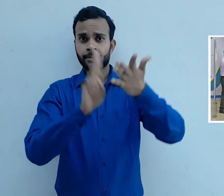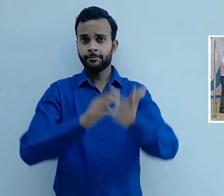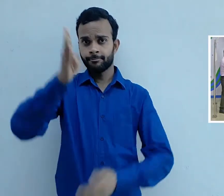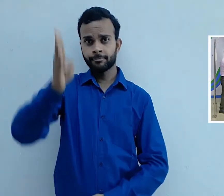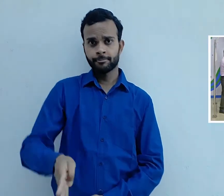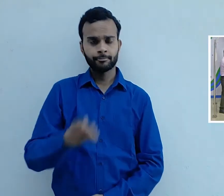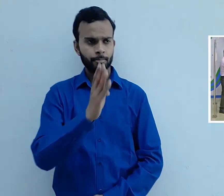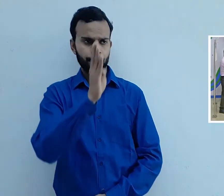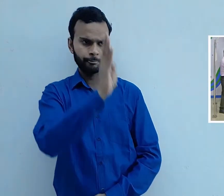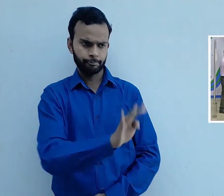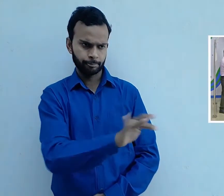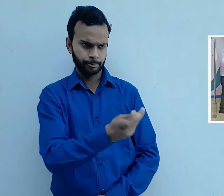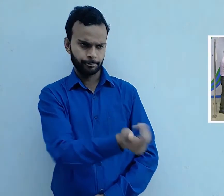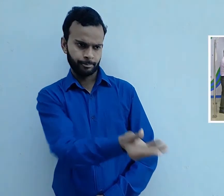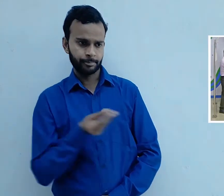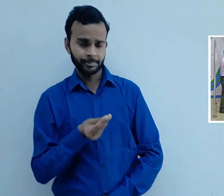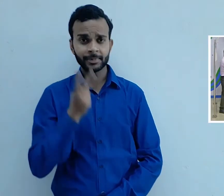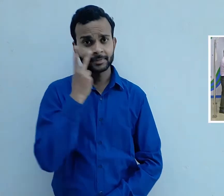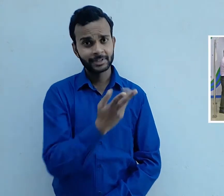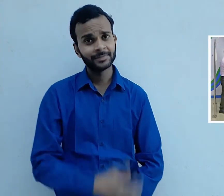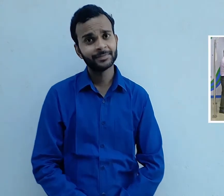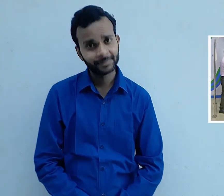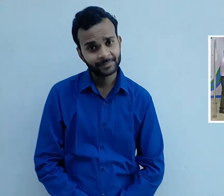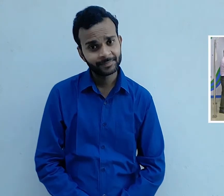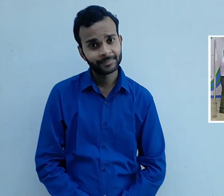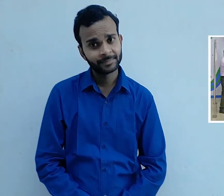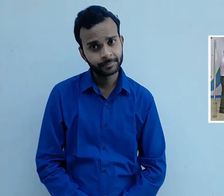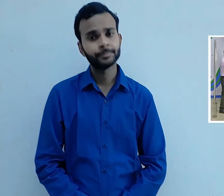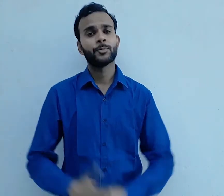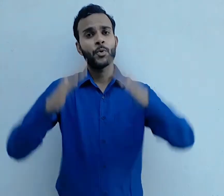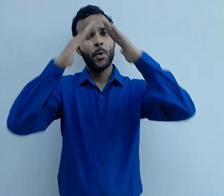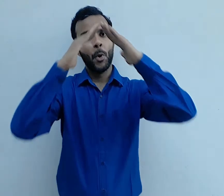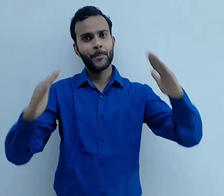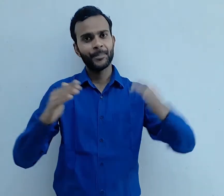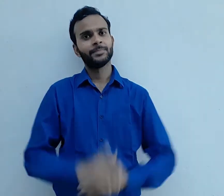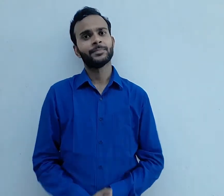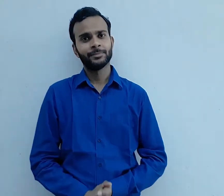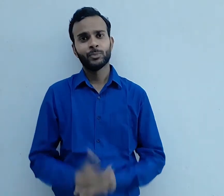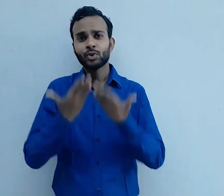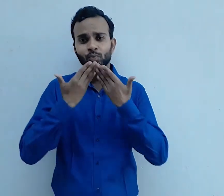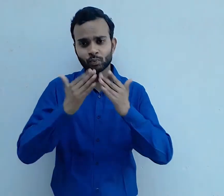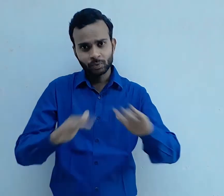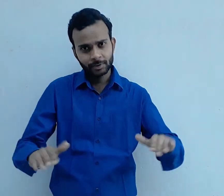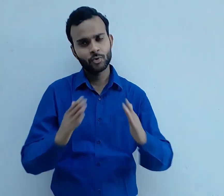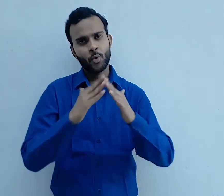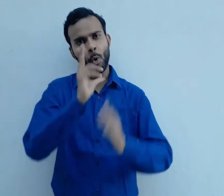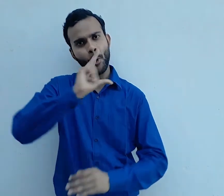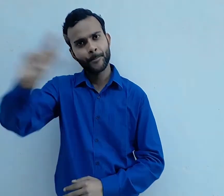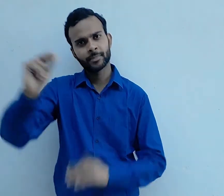In ATMs, computers are used for quick money withdrawals. At home, children use